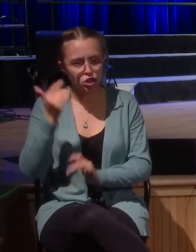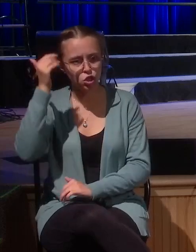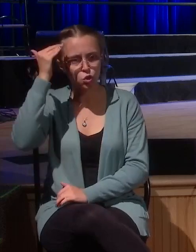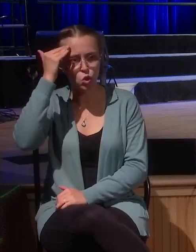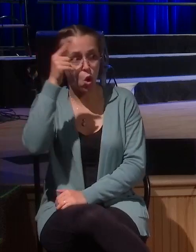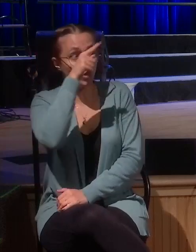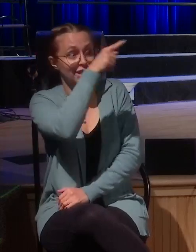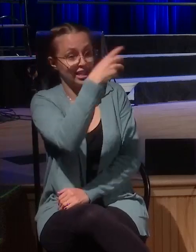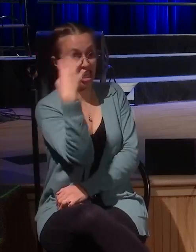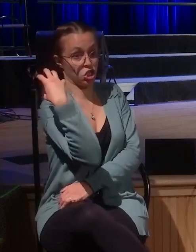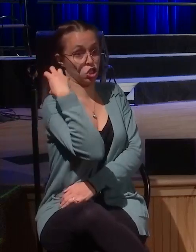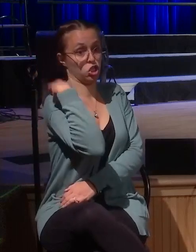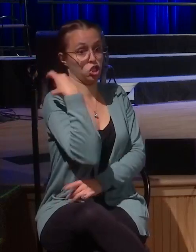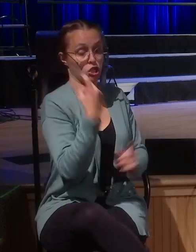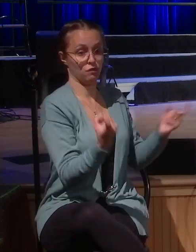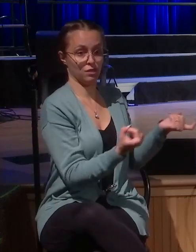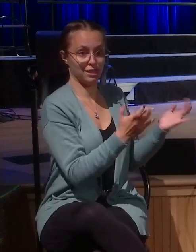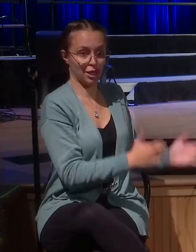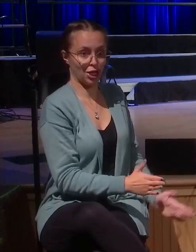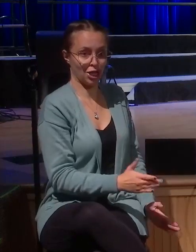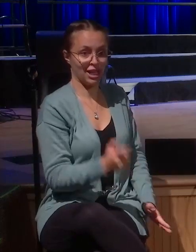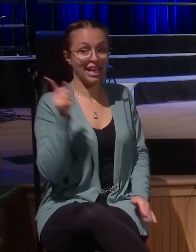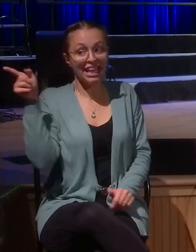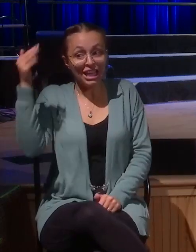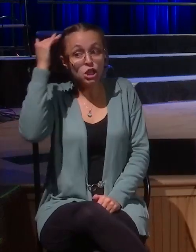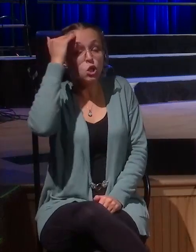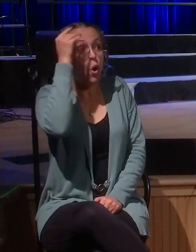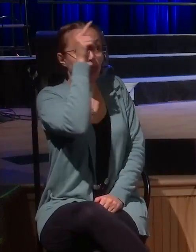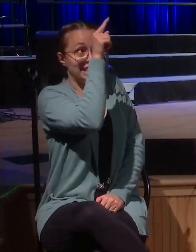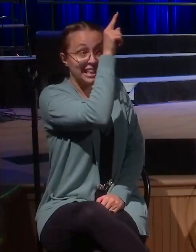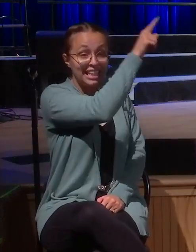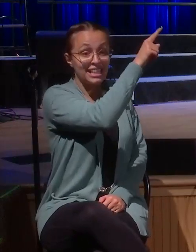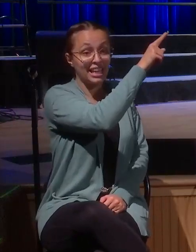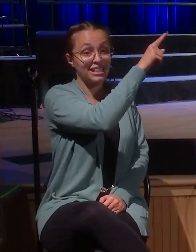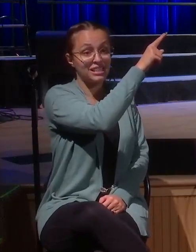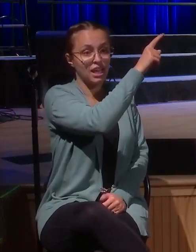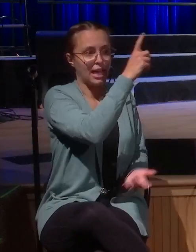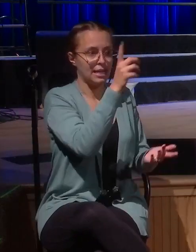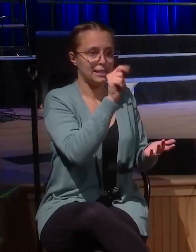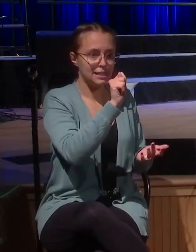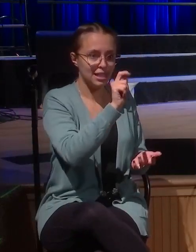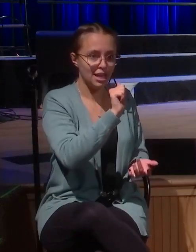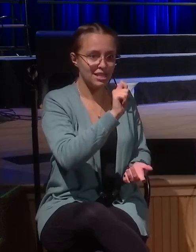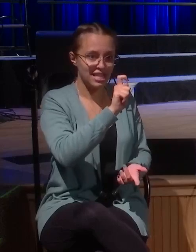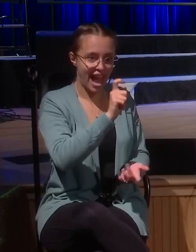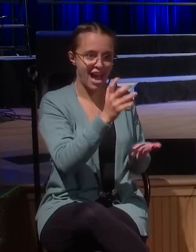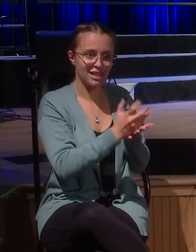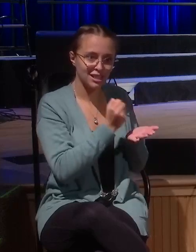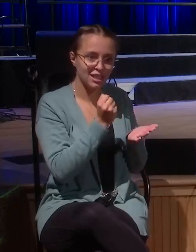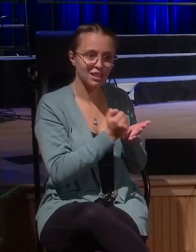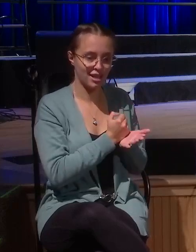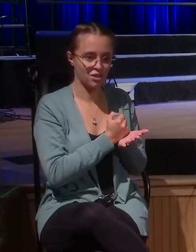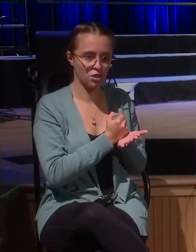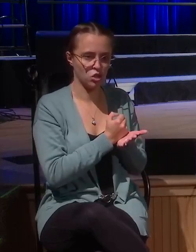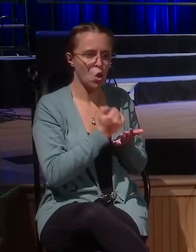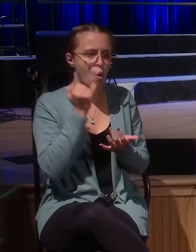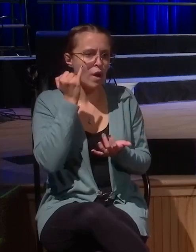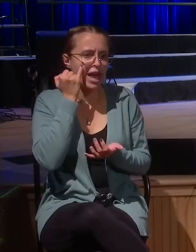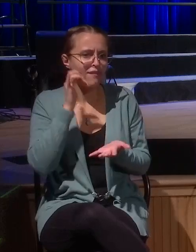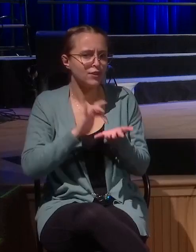He's the chief of tax collectors. He's got all this money illegitimately. If he truly is headed towards, resolutely towards his goal of Jerusalem